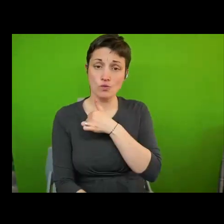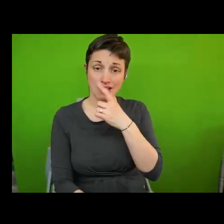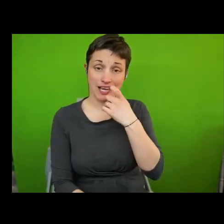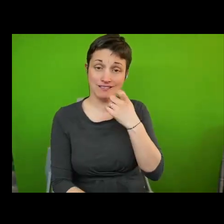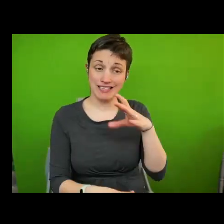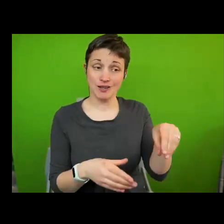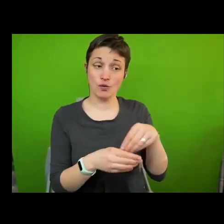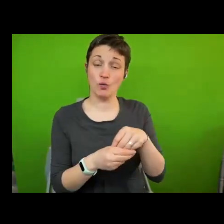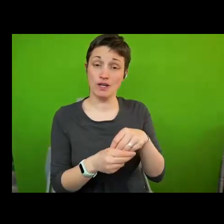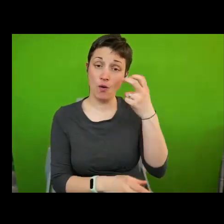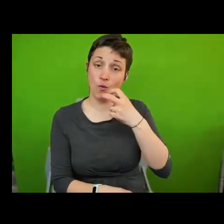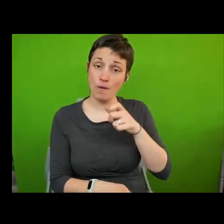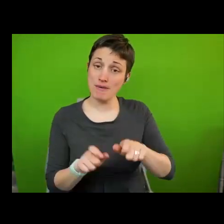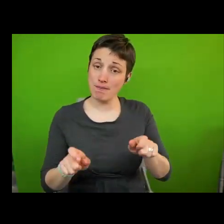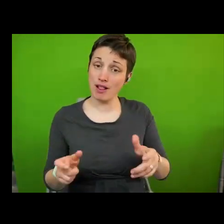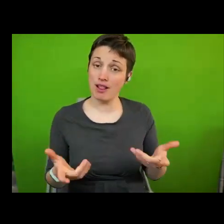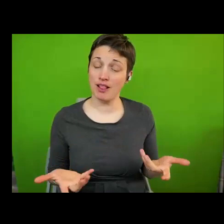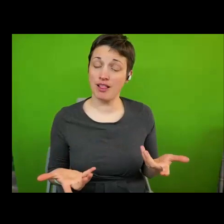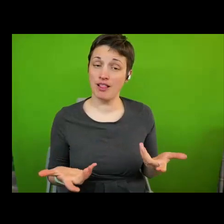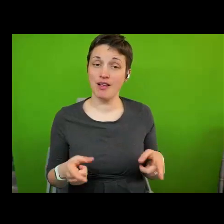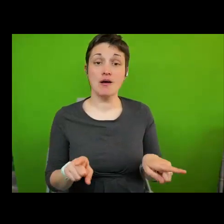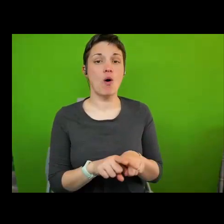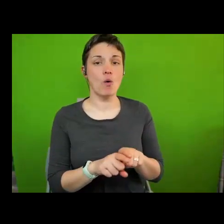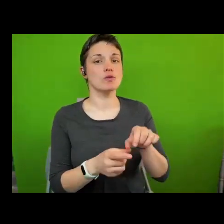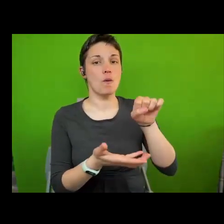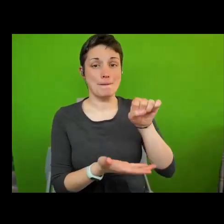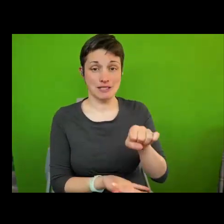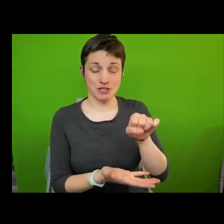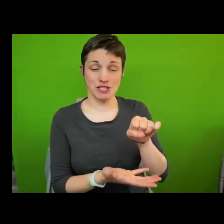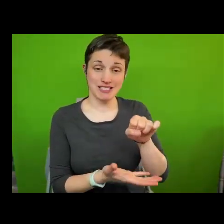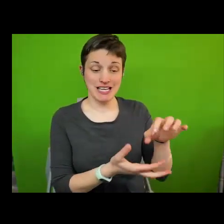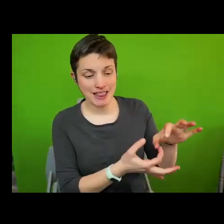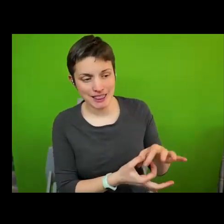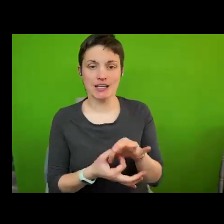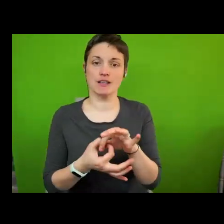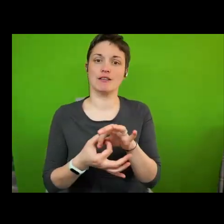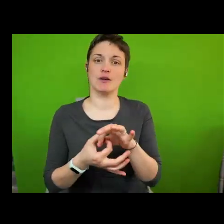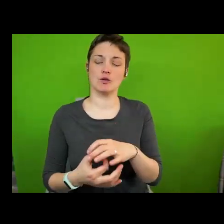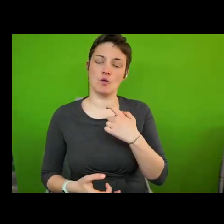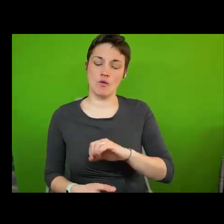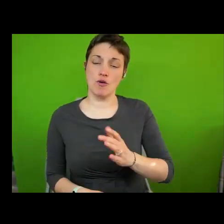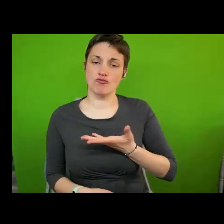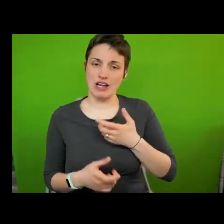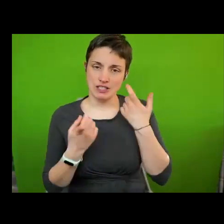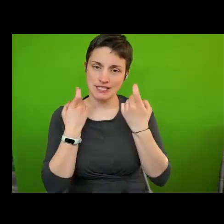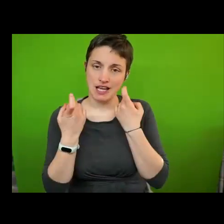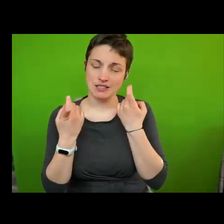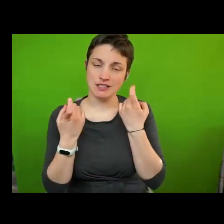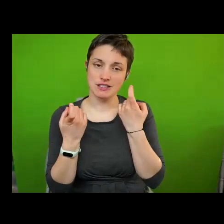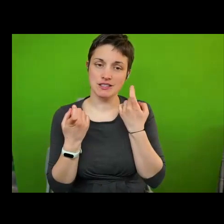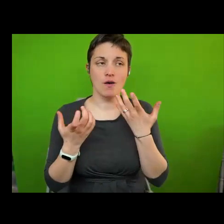and are technical and budgetary considerations based on such human rights concerns or is it rather